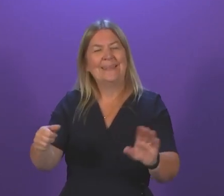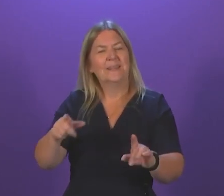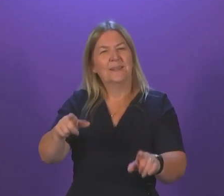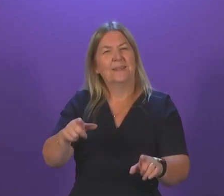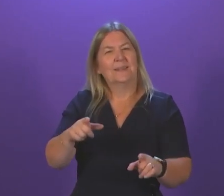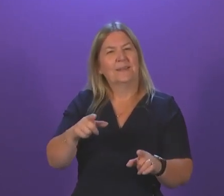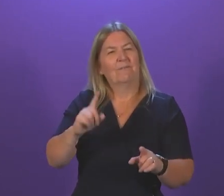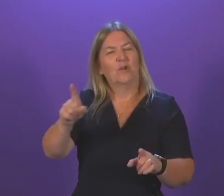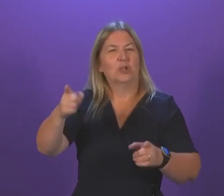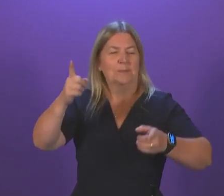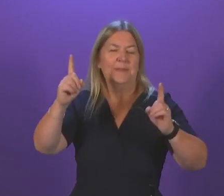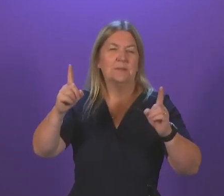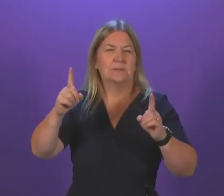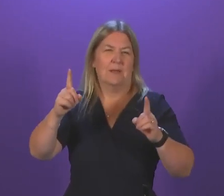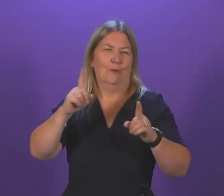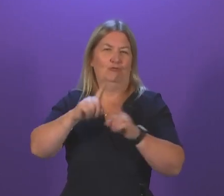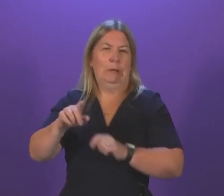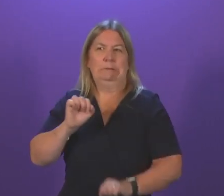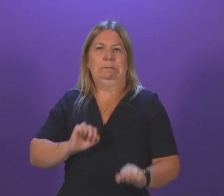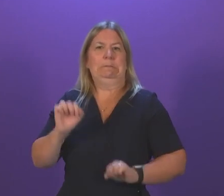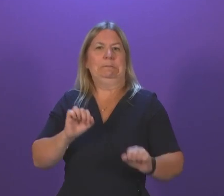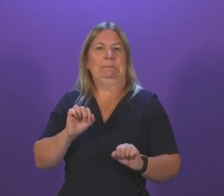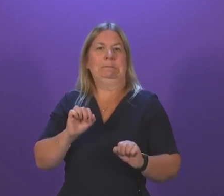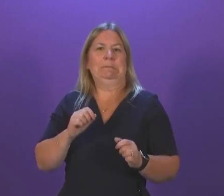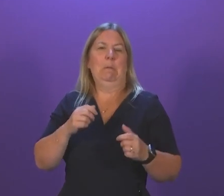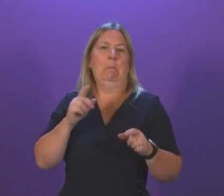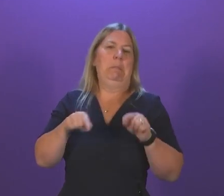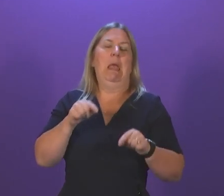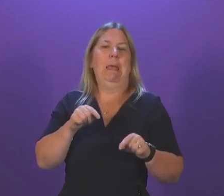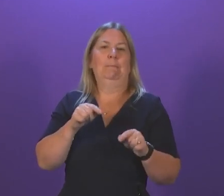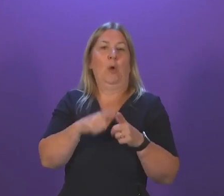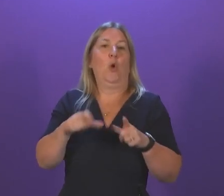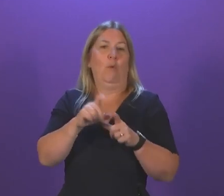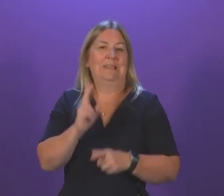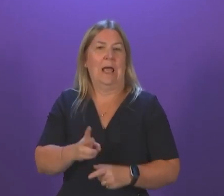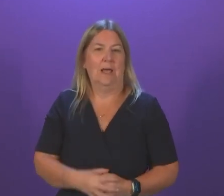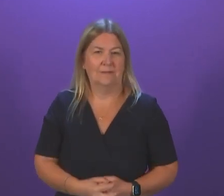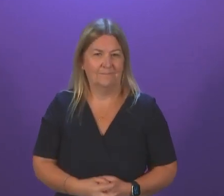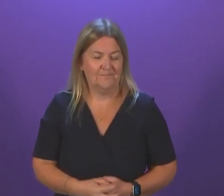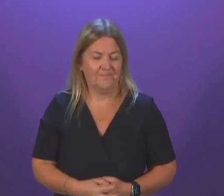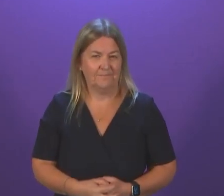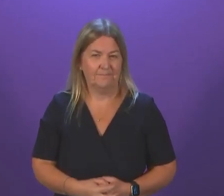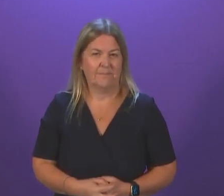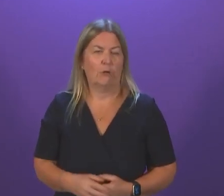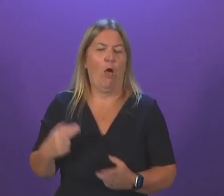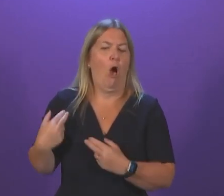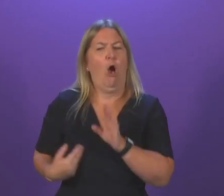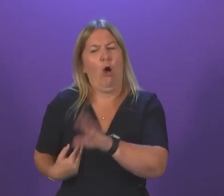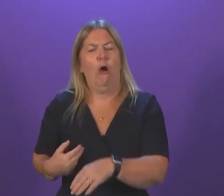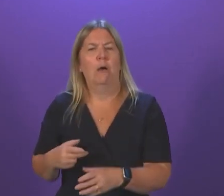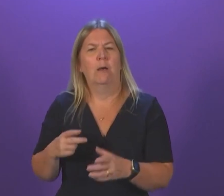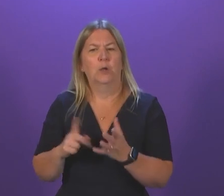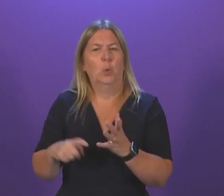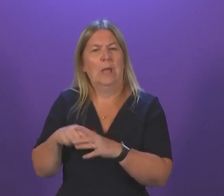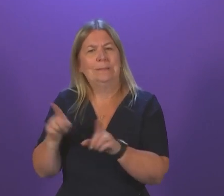Covid, and as we have heard today, deflecting to the rest of the United Kingdom. Isn't it the case that the pandemic has completely